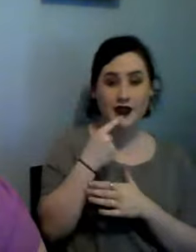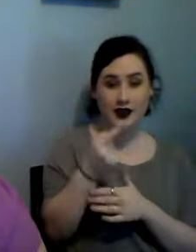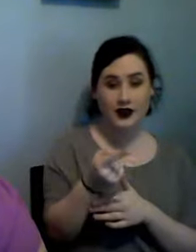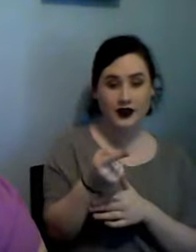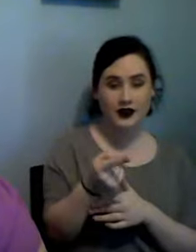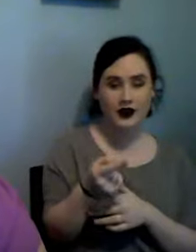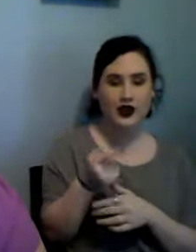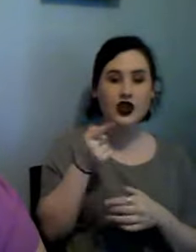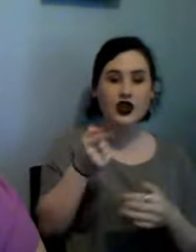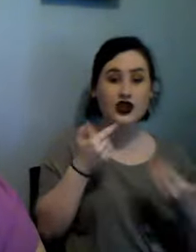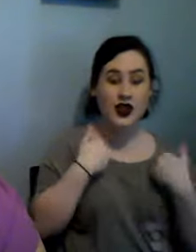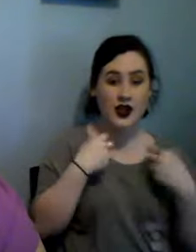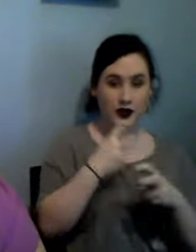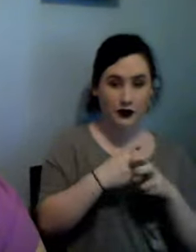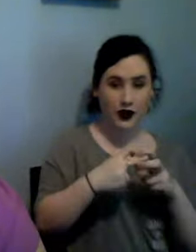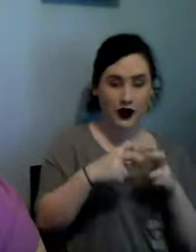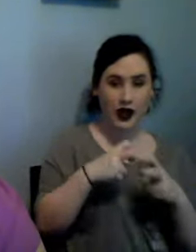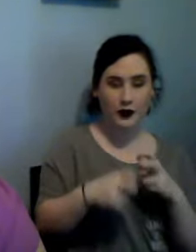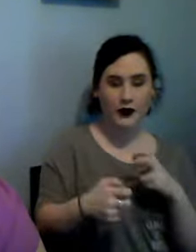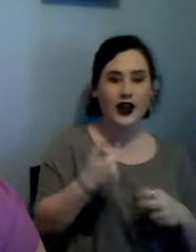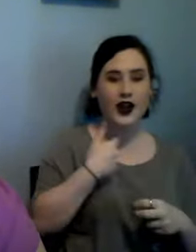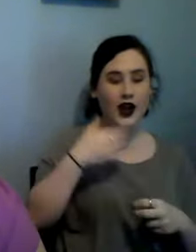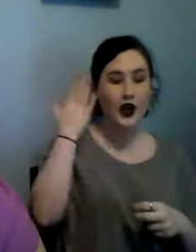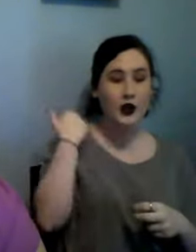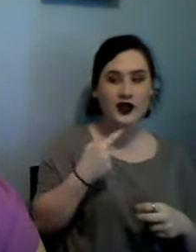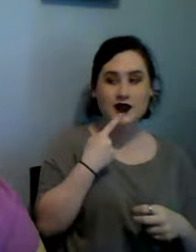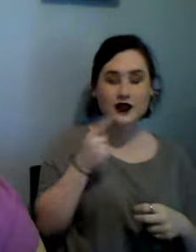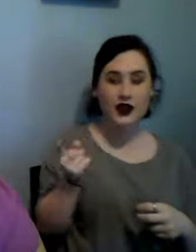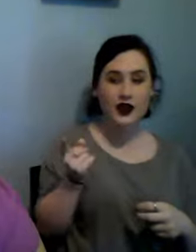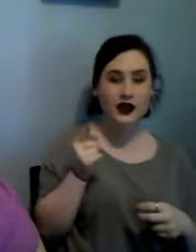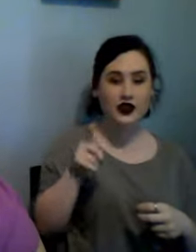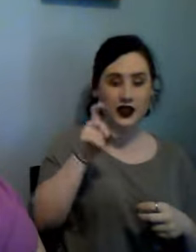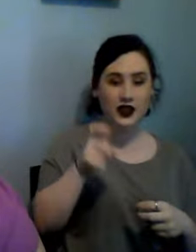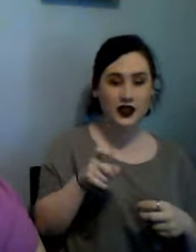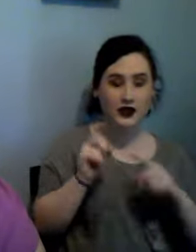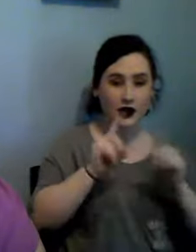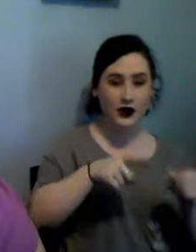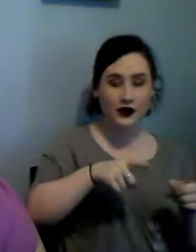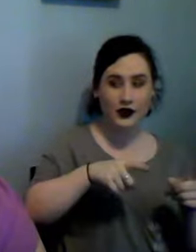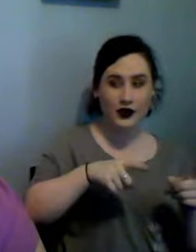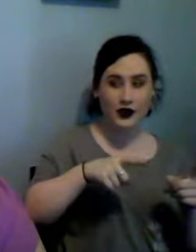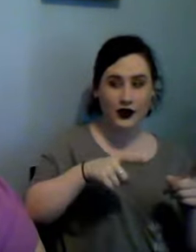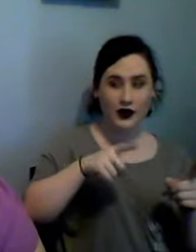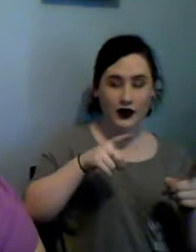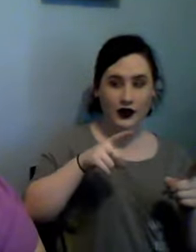me that I needed to go to what did you say cross-stitch anonymous